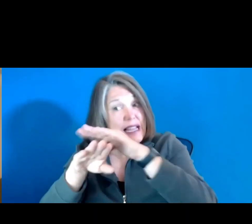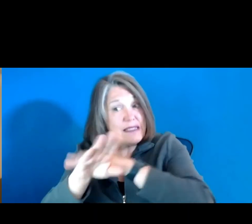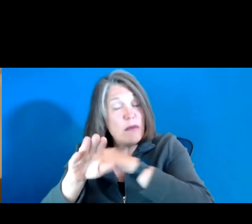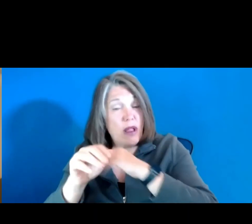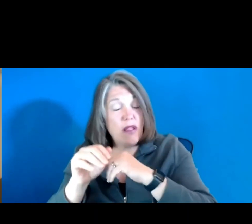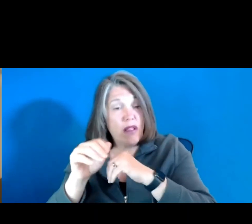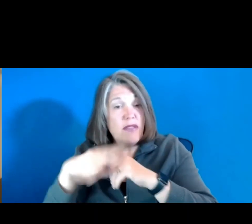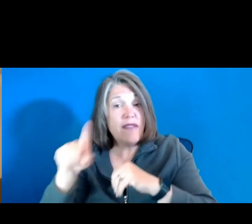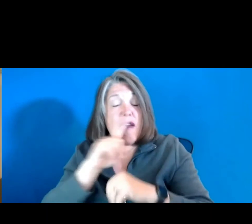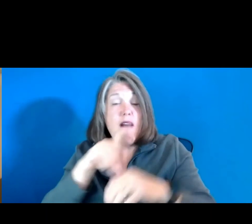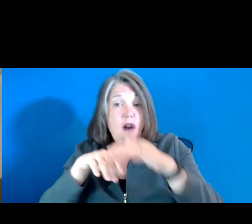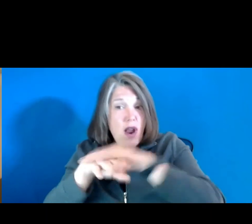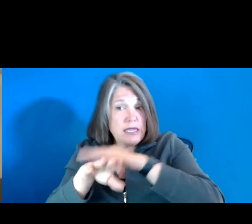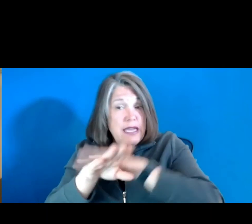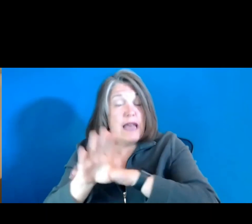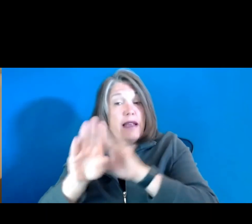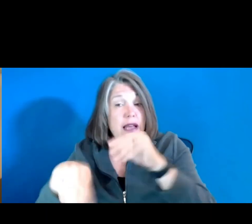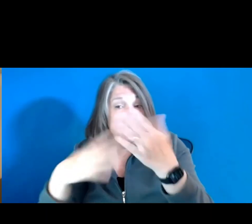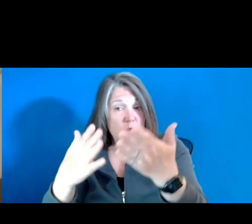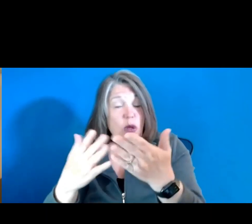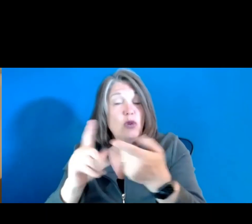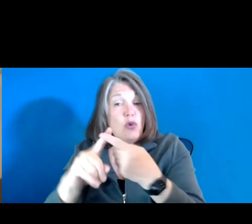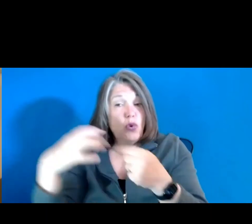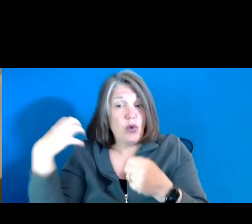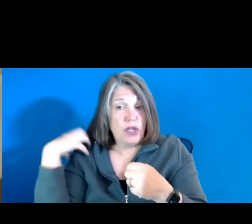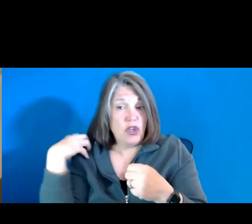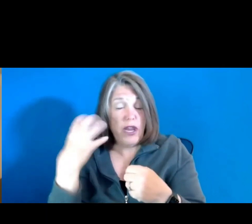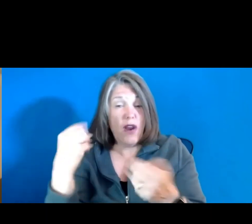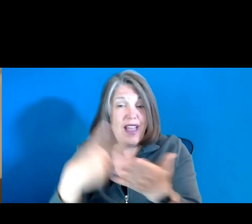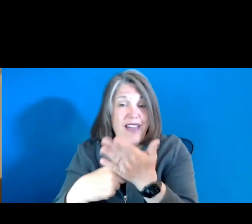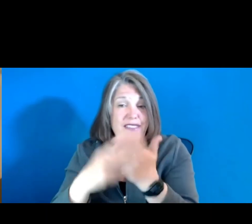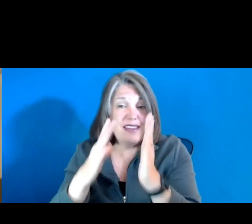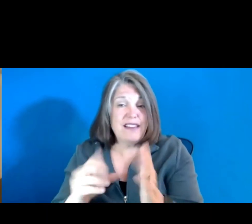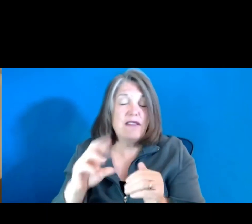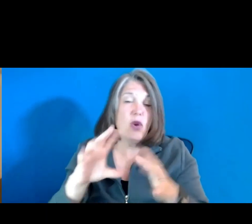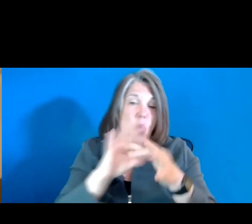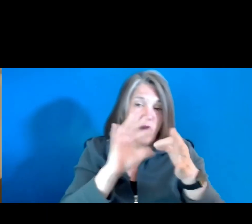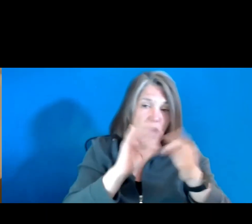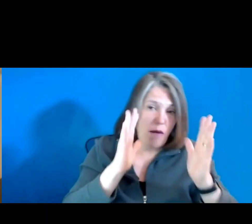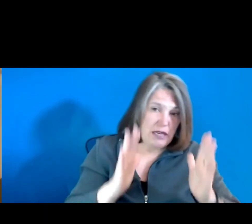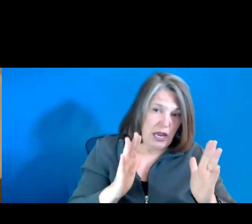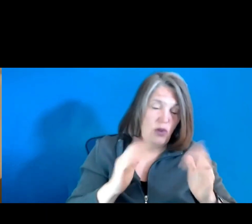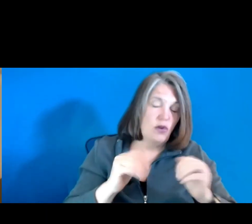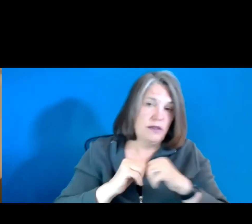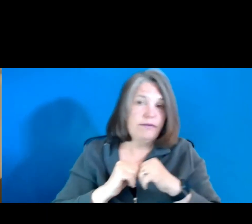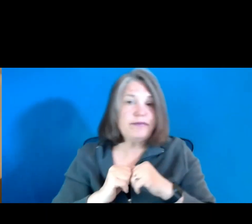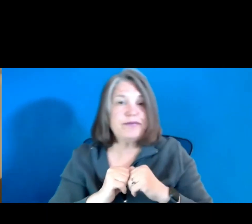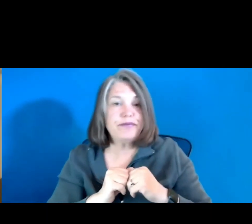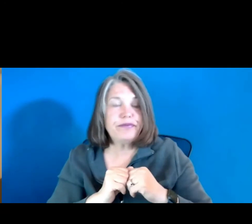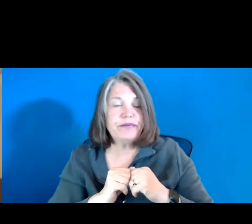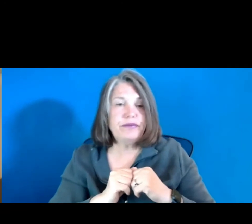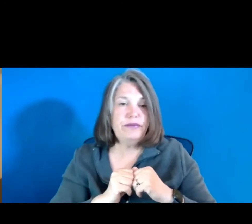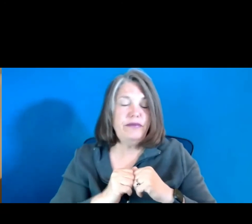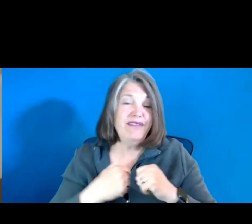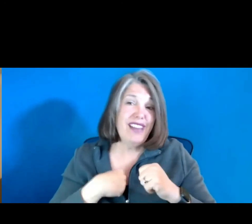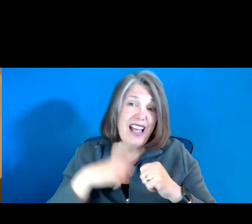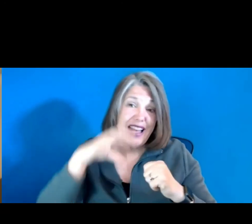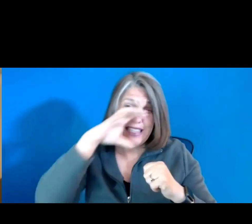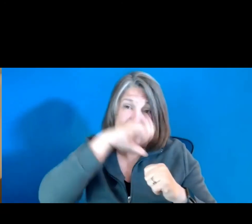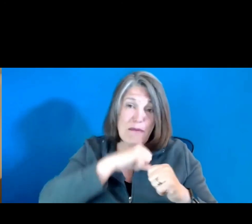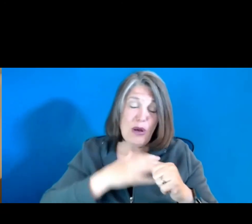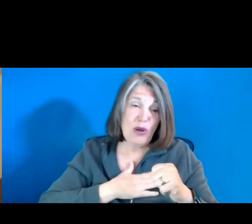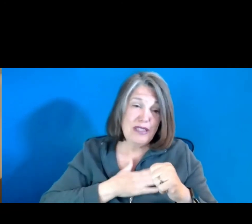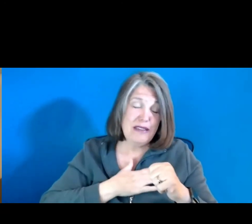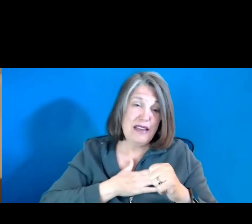to the chair and the discussant or the commentators. Karen suppose my